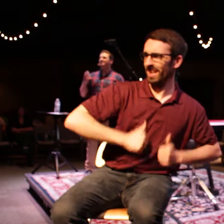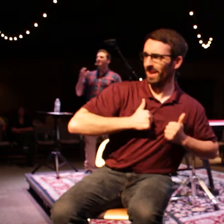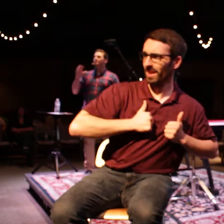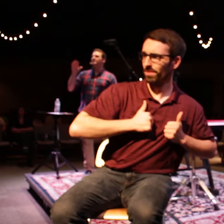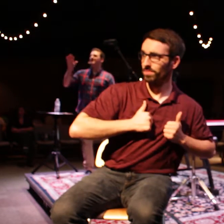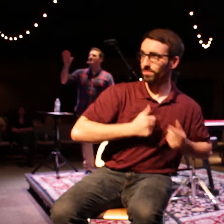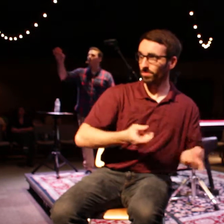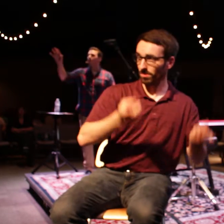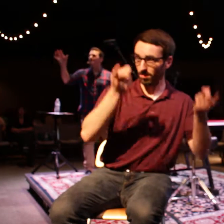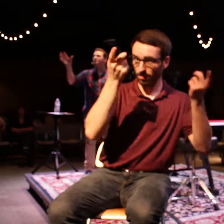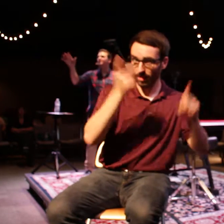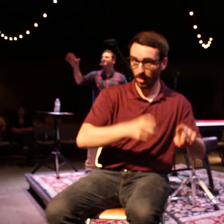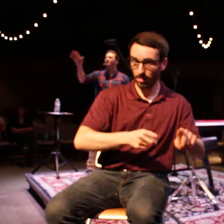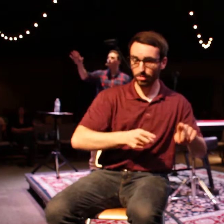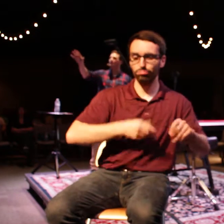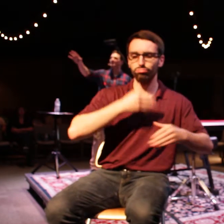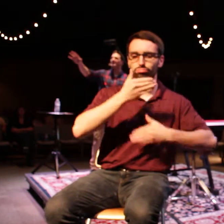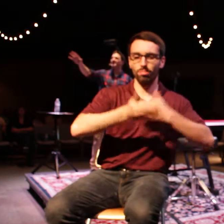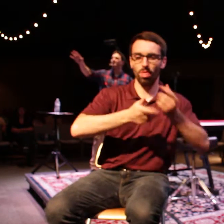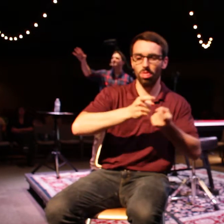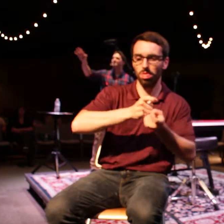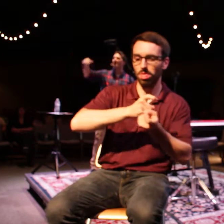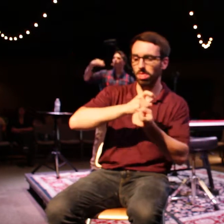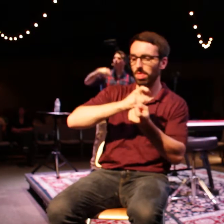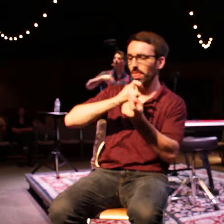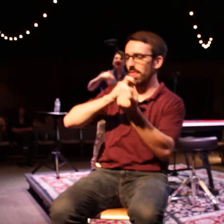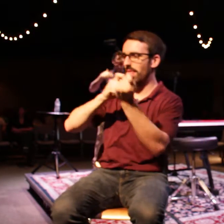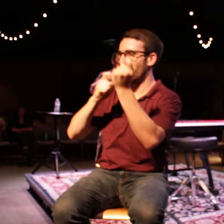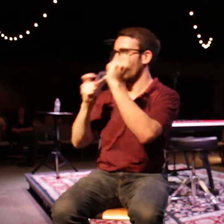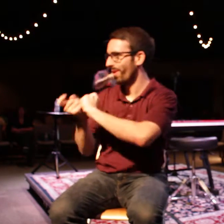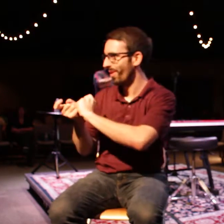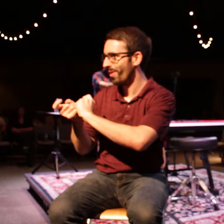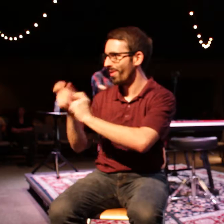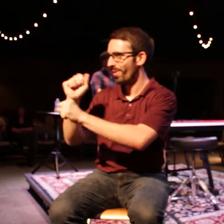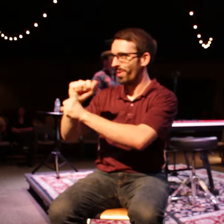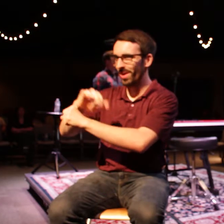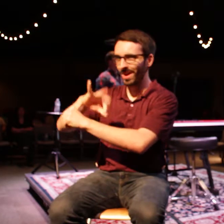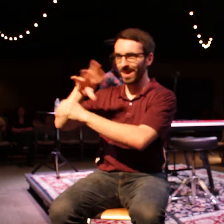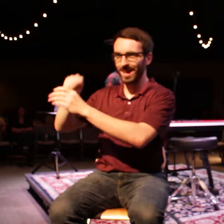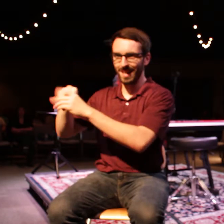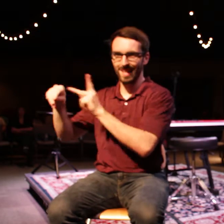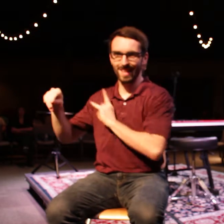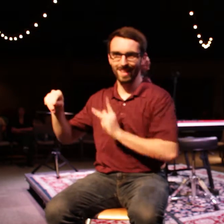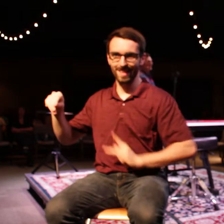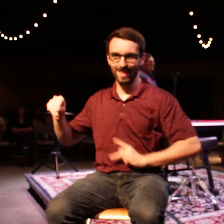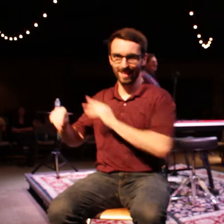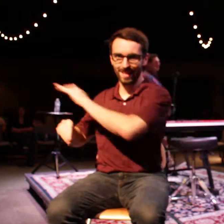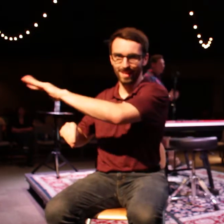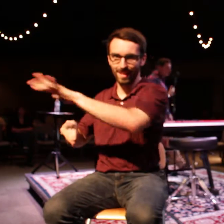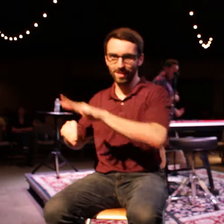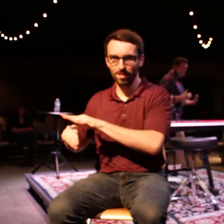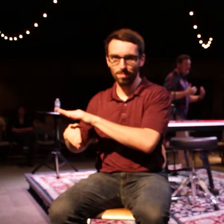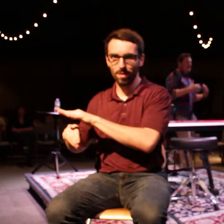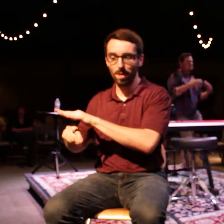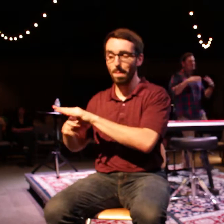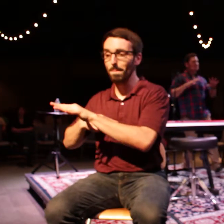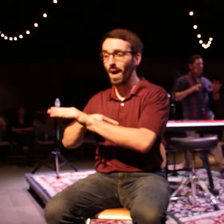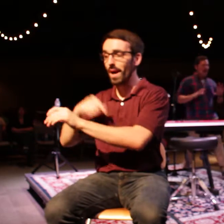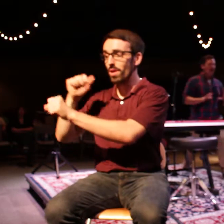is as we begin to go through this shift, work in the kingdom is my work actually comes from my value. My work is actually just an